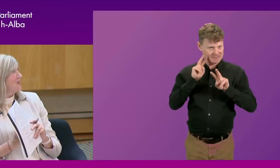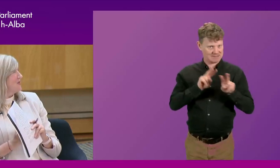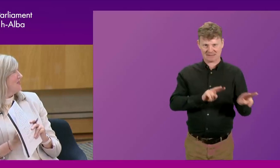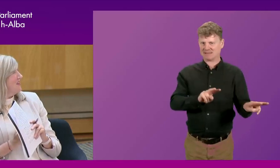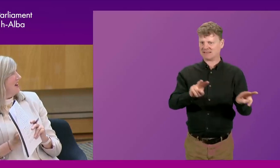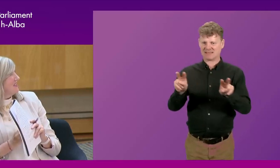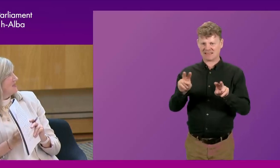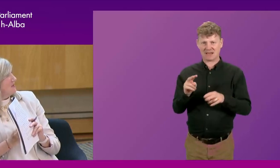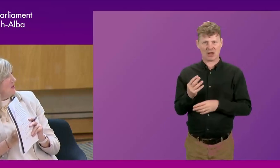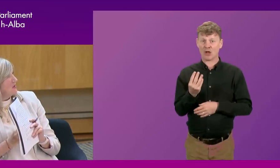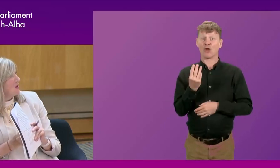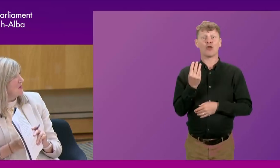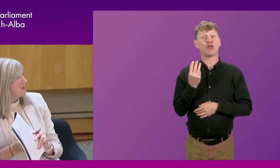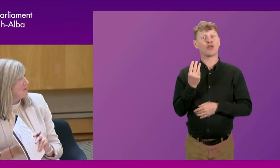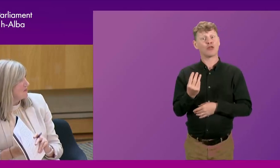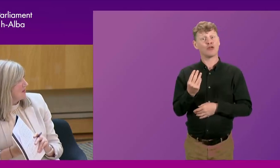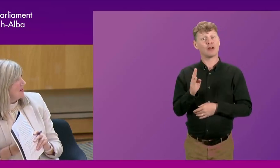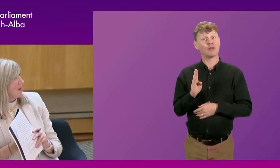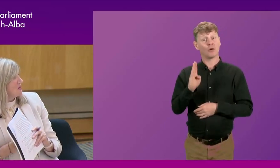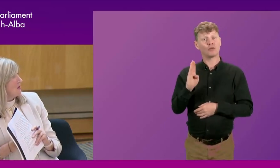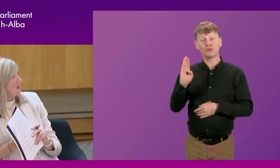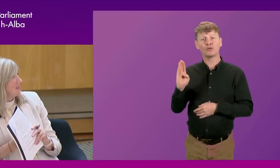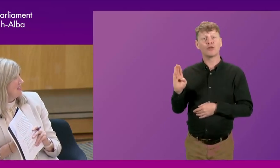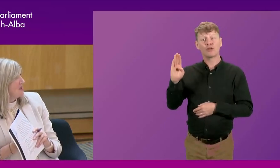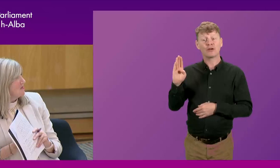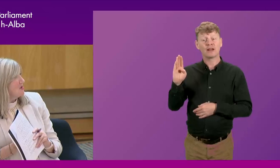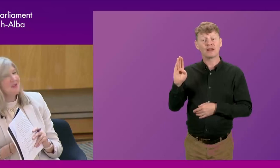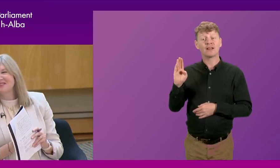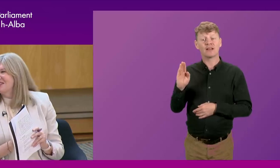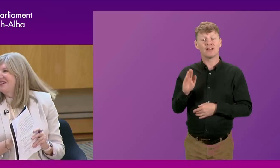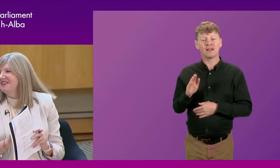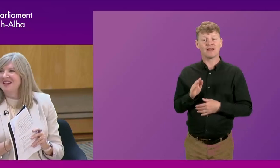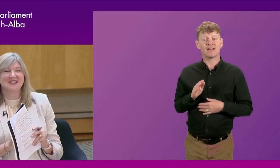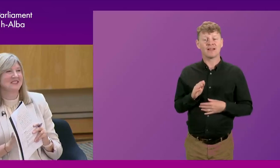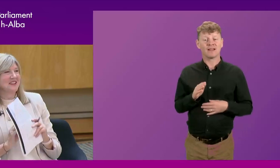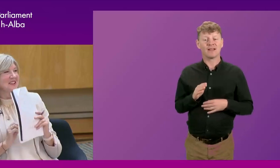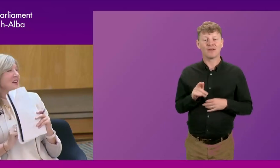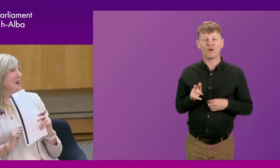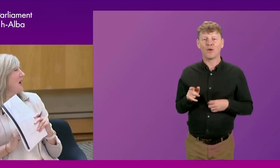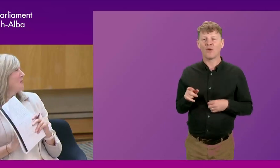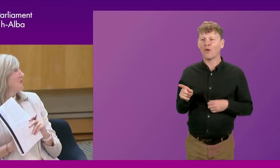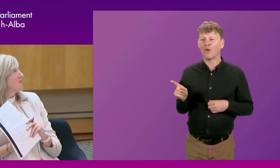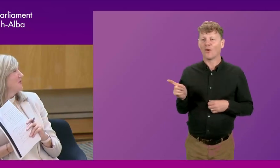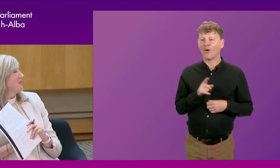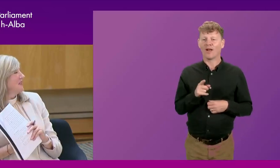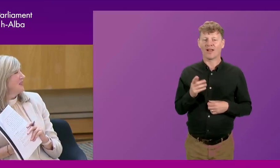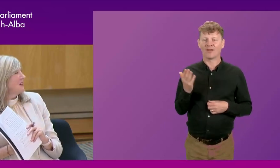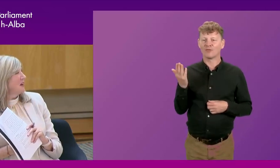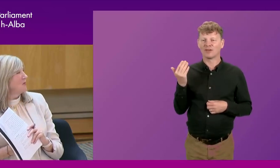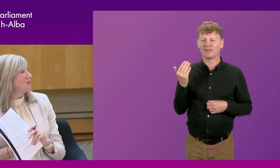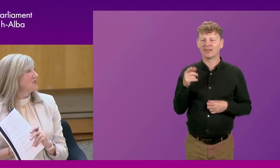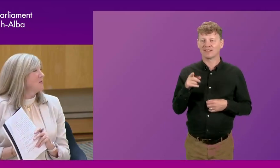enough, the first three hands that have all gone up are all previous. Yes. Yeah, I'm going to,